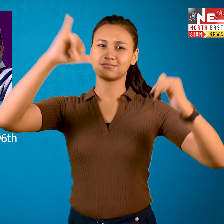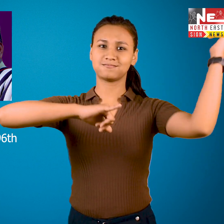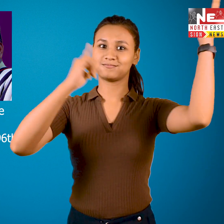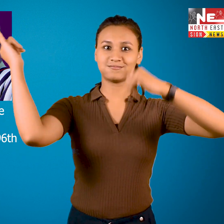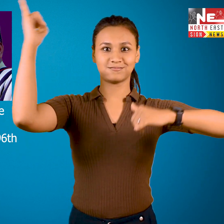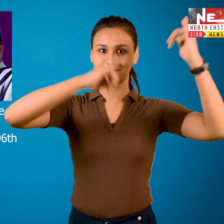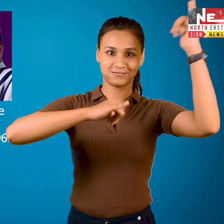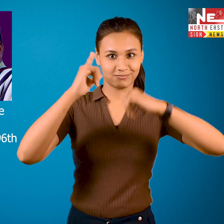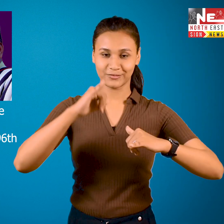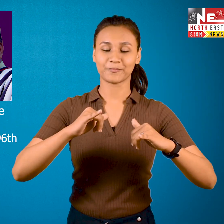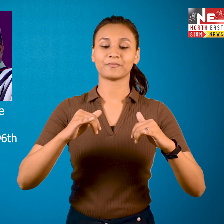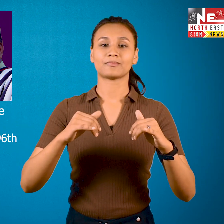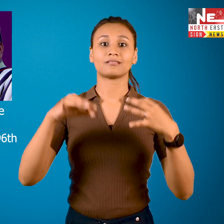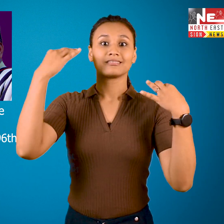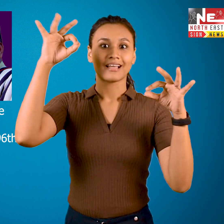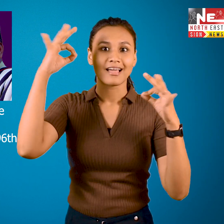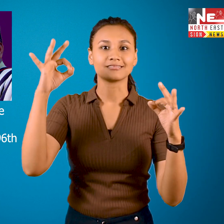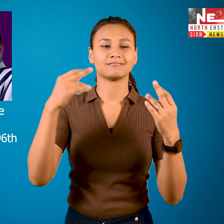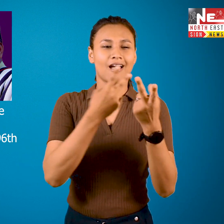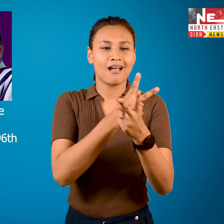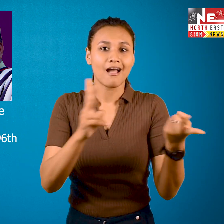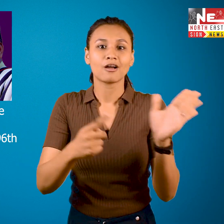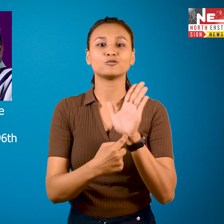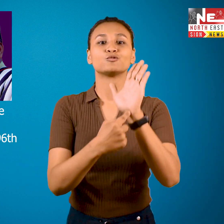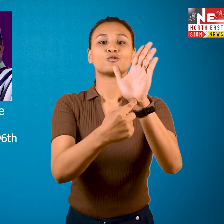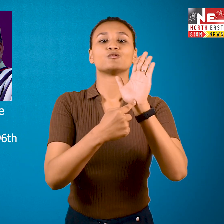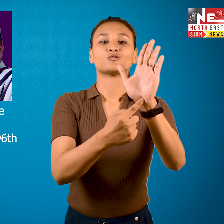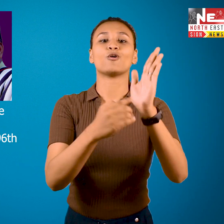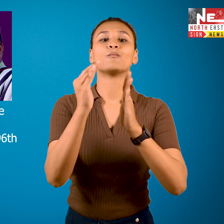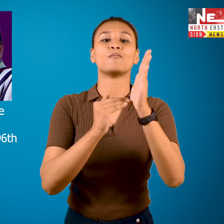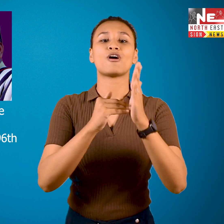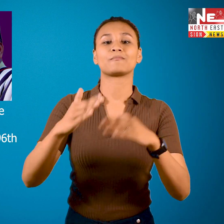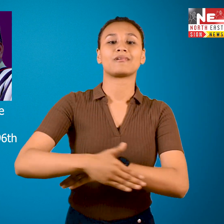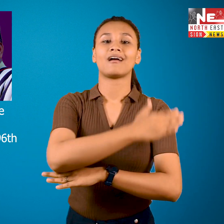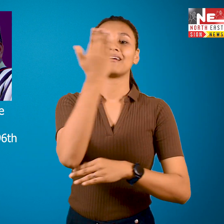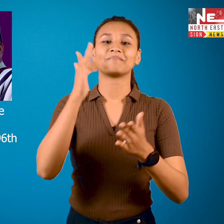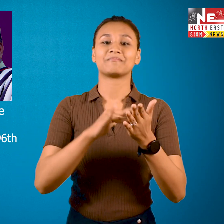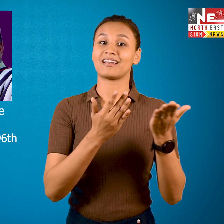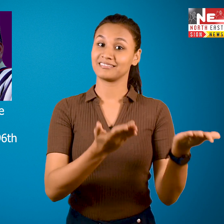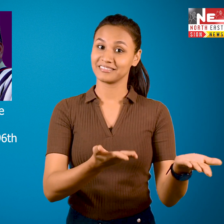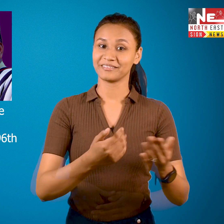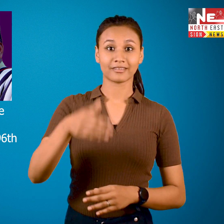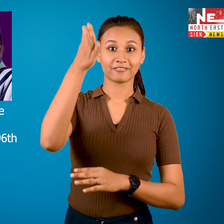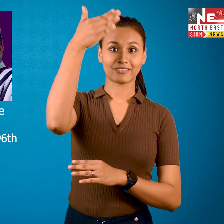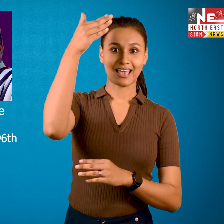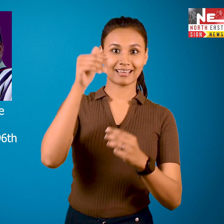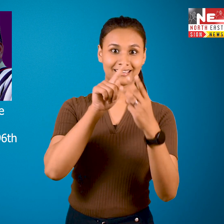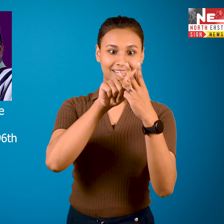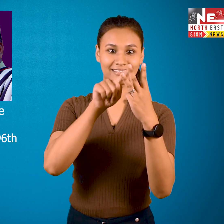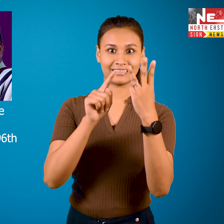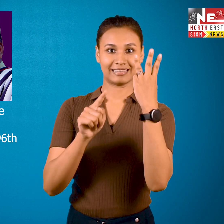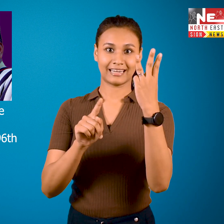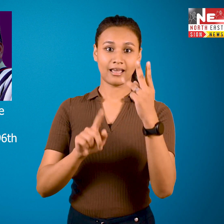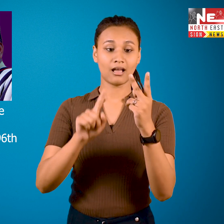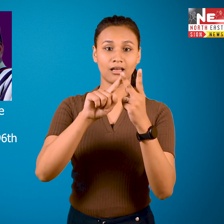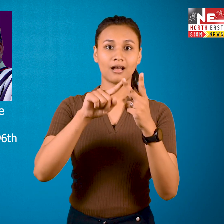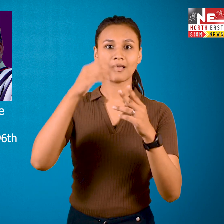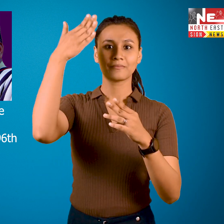from Assam and other parts of the country would take part. There were three flags, the Dr. Bhupen